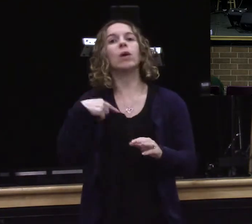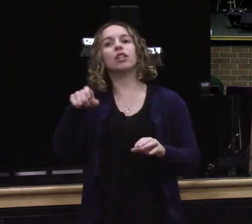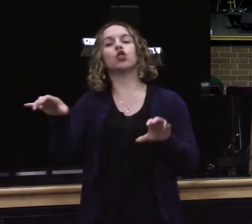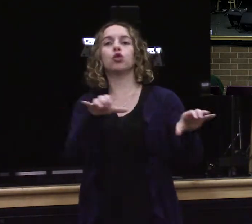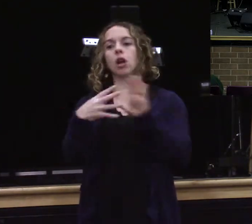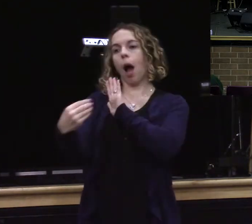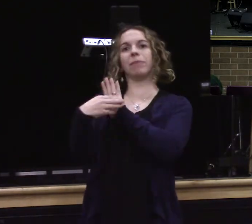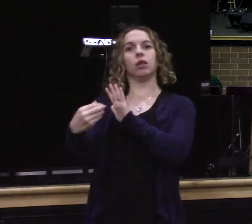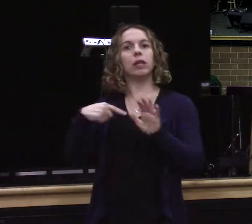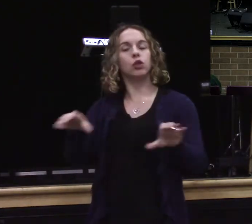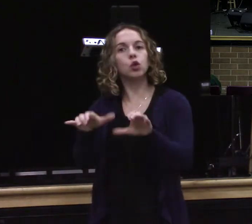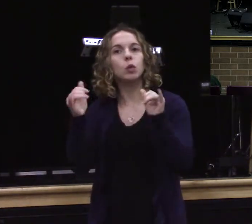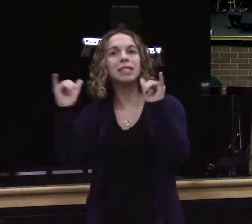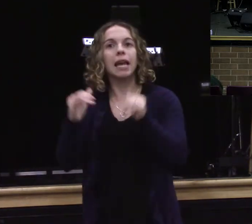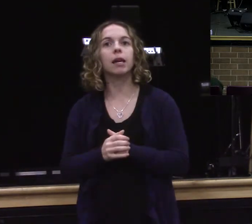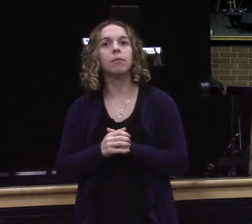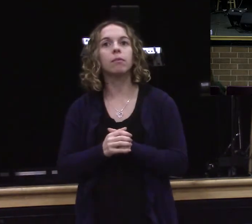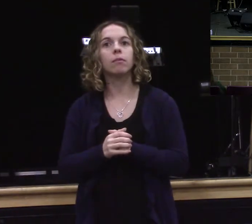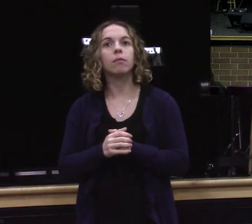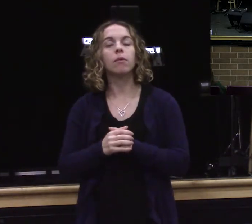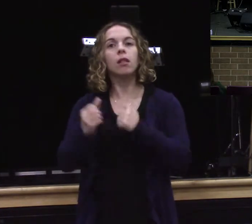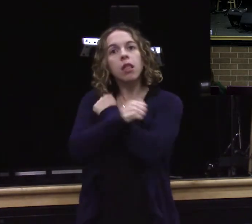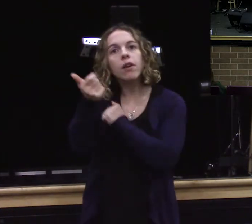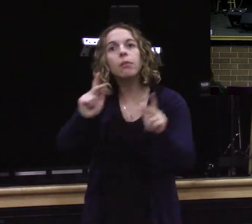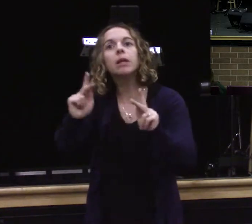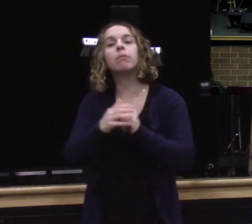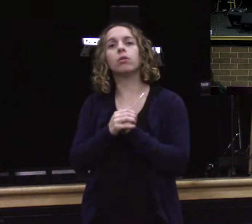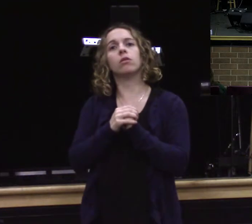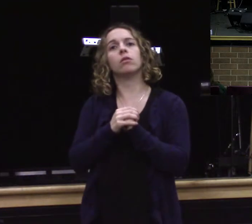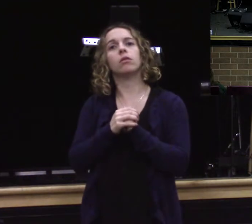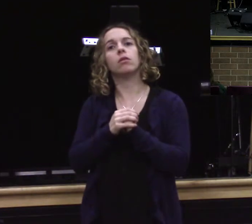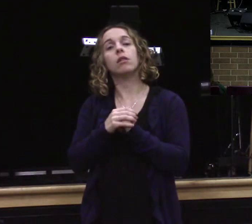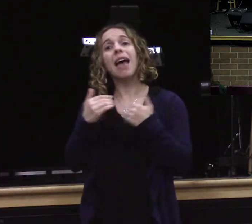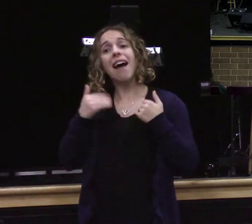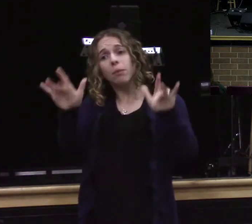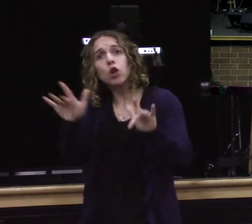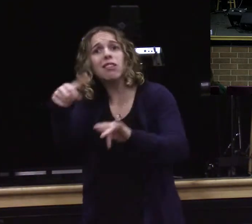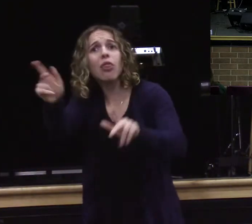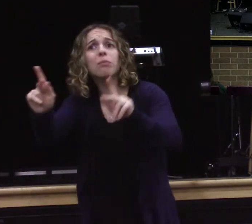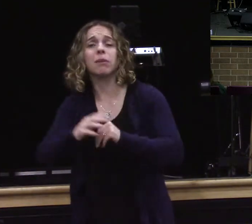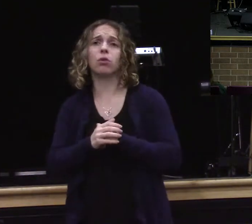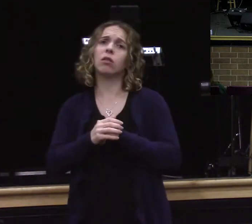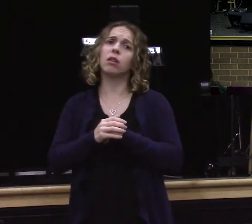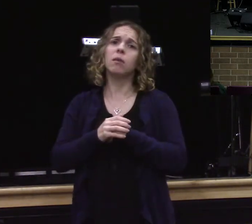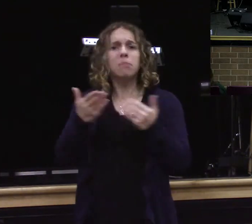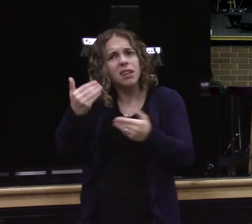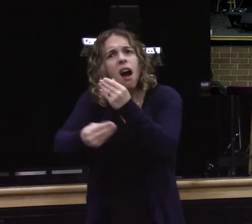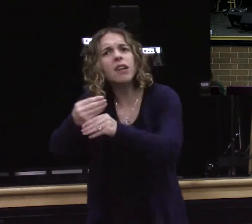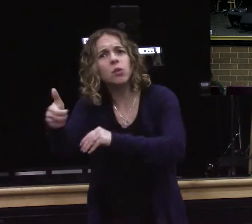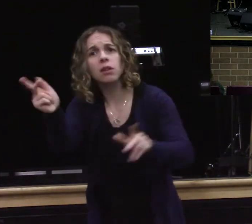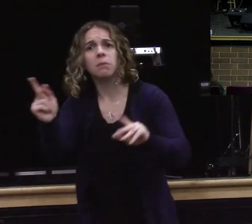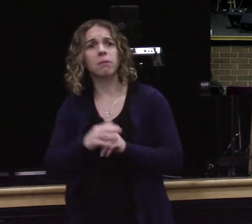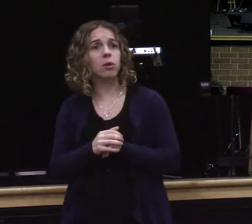and so go do likewise reach out in the love of God in the love of Christ have mercy on people have kindness on people